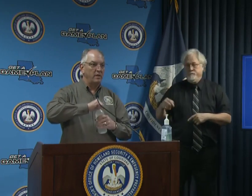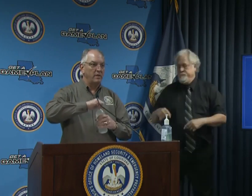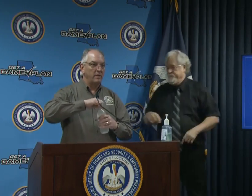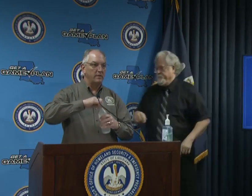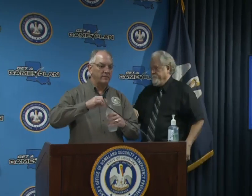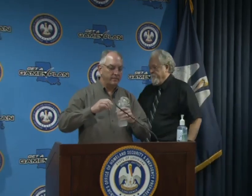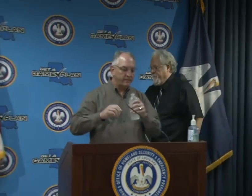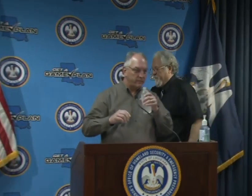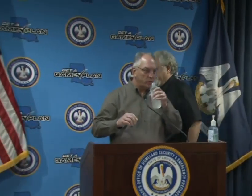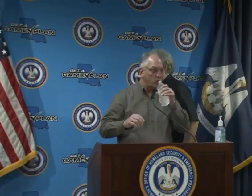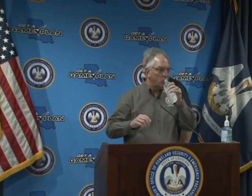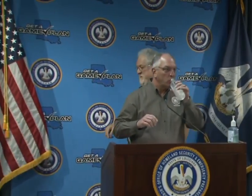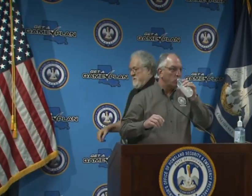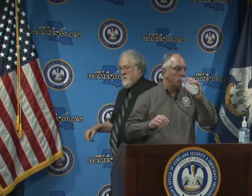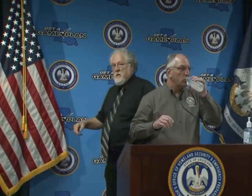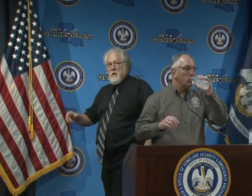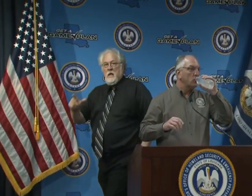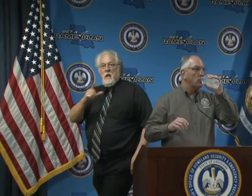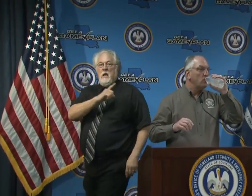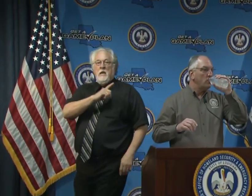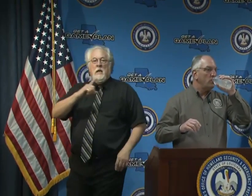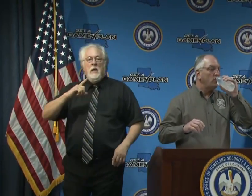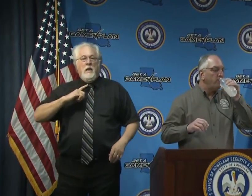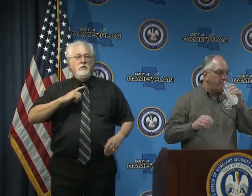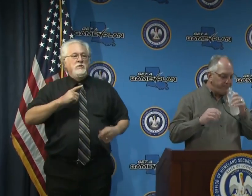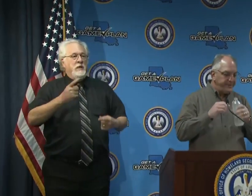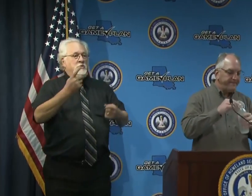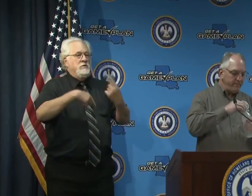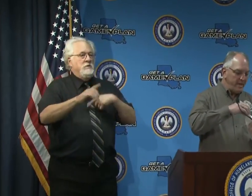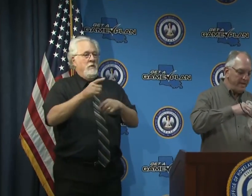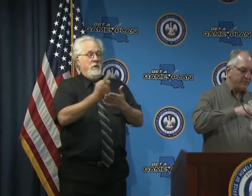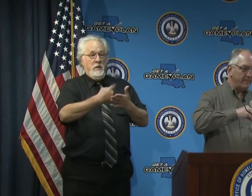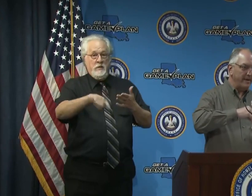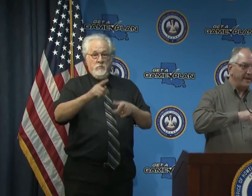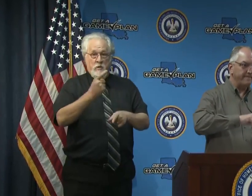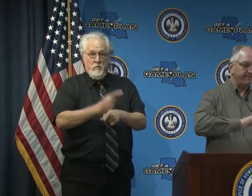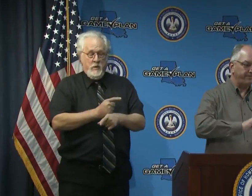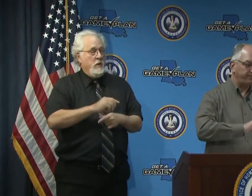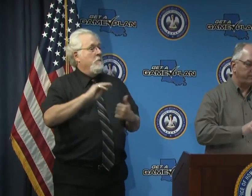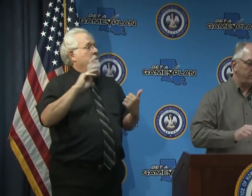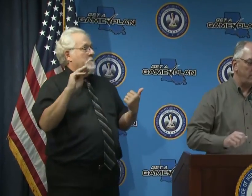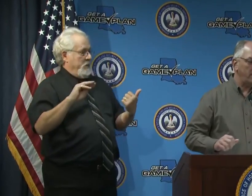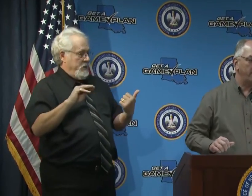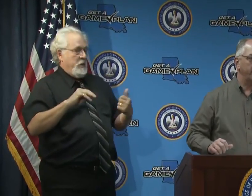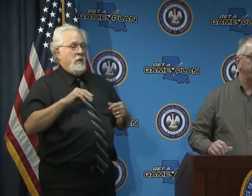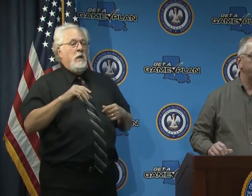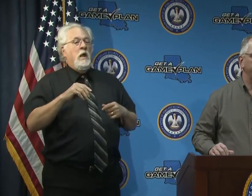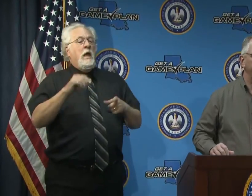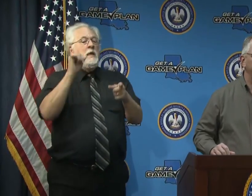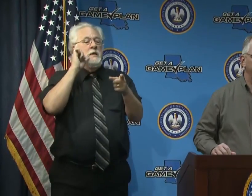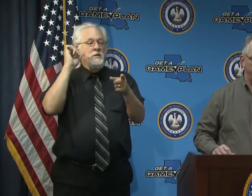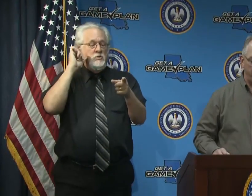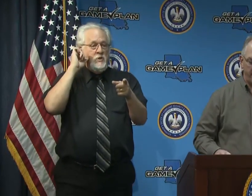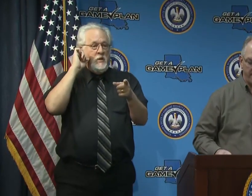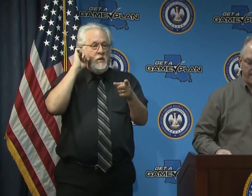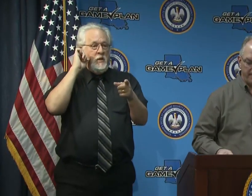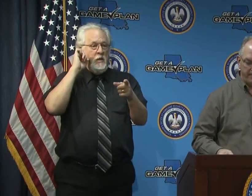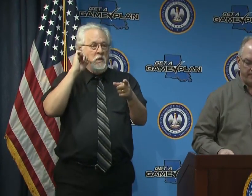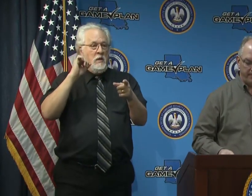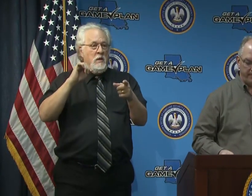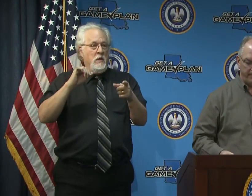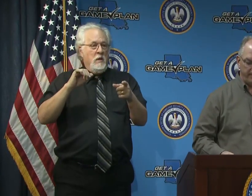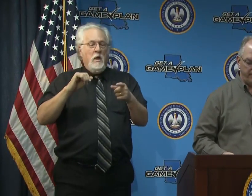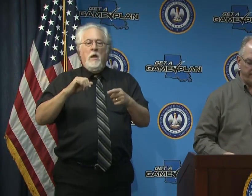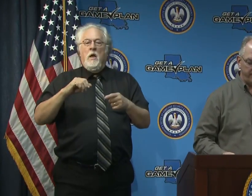legislature is coming back in next week correct yes sir monday all right uh yesterday uh our